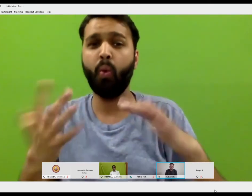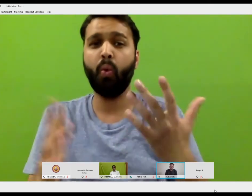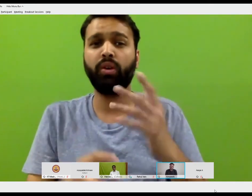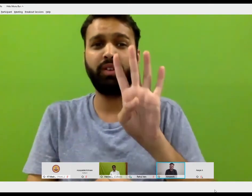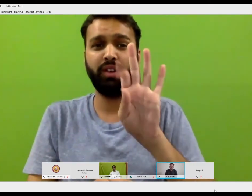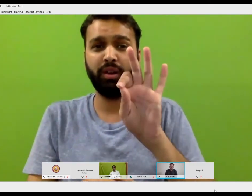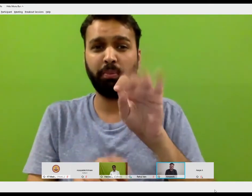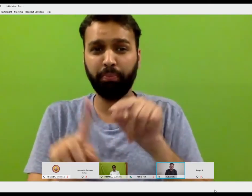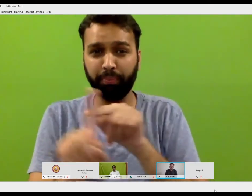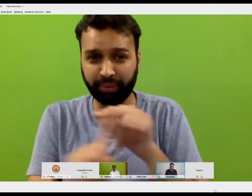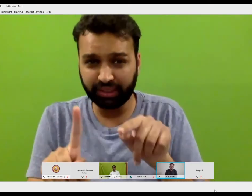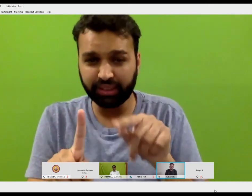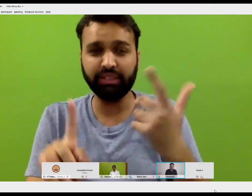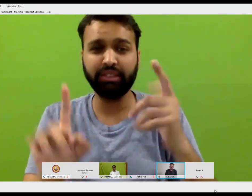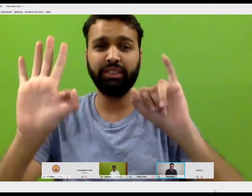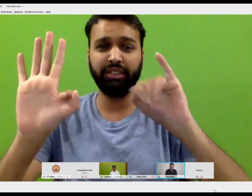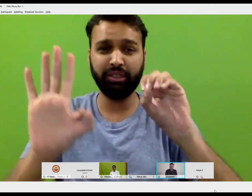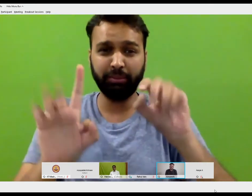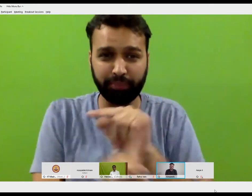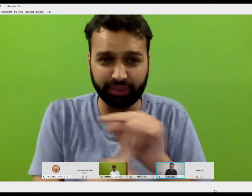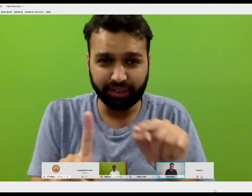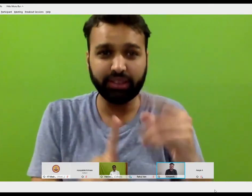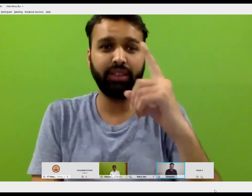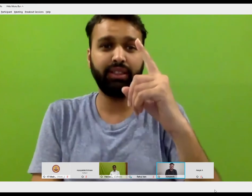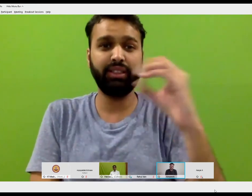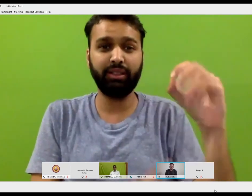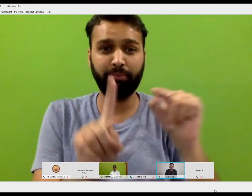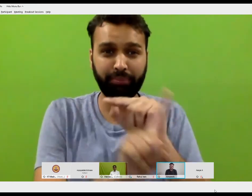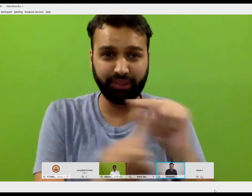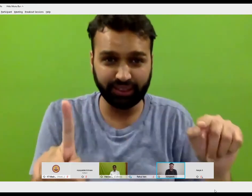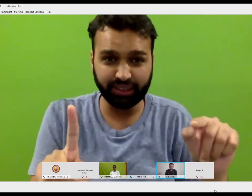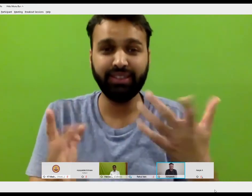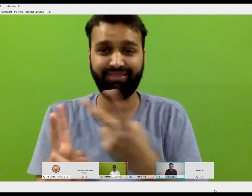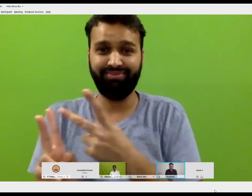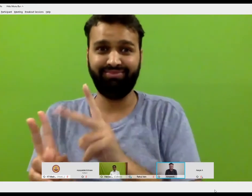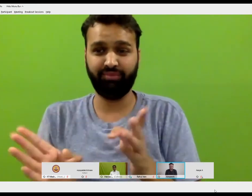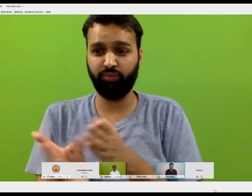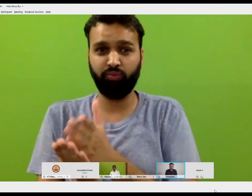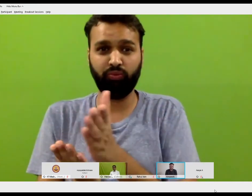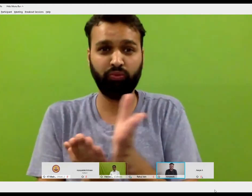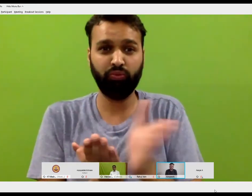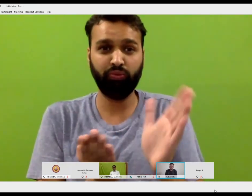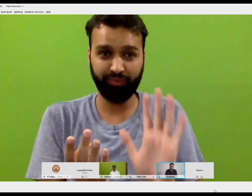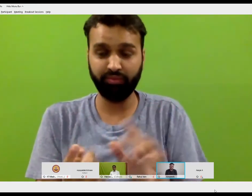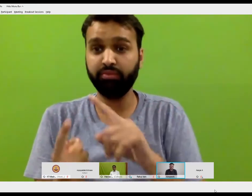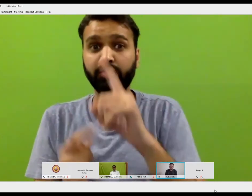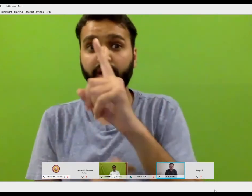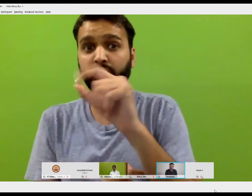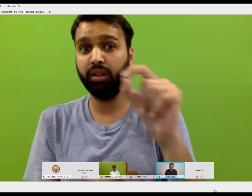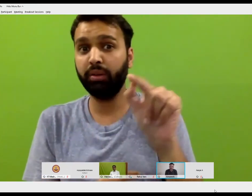the same, you know, like some, some children might have around 40 to 60% hearing loss, some might have very profound hearing